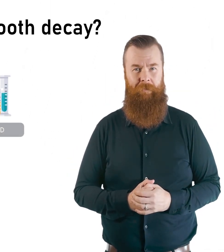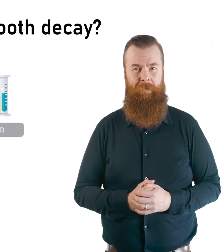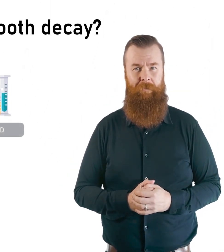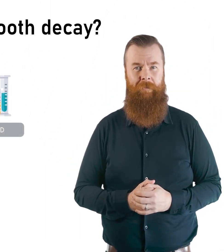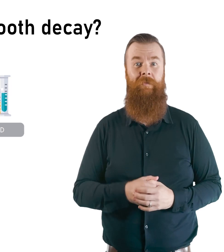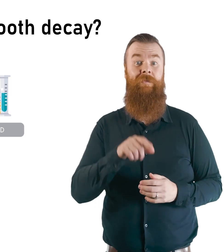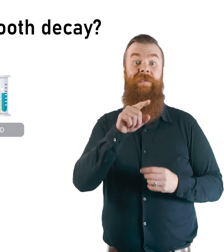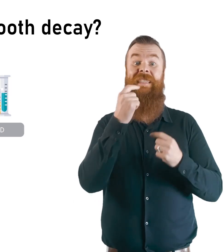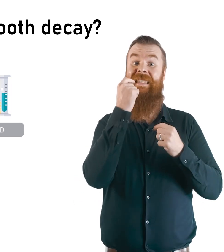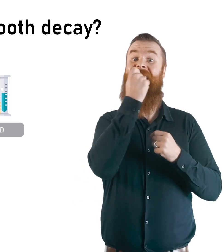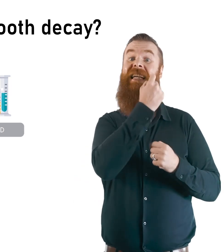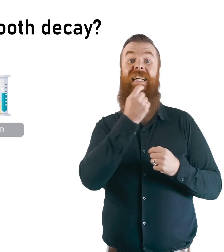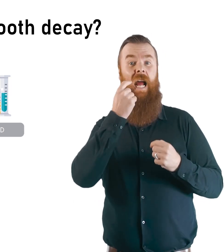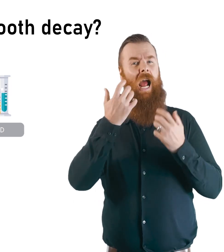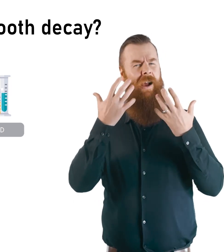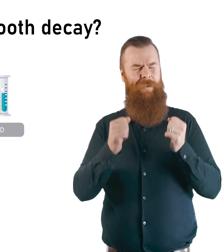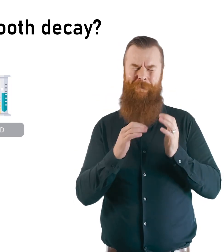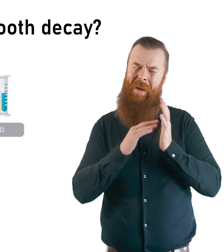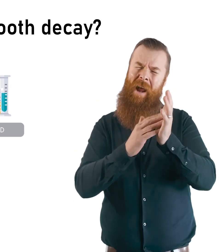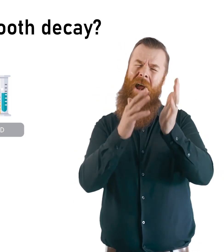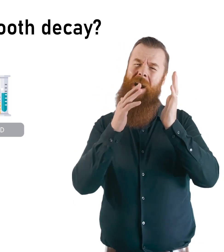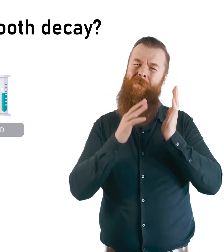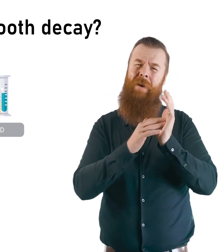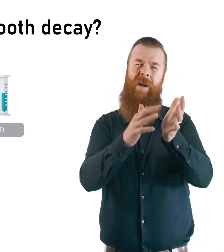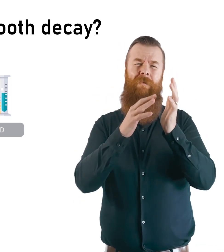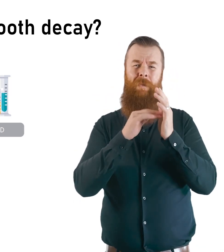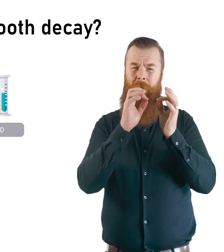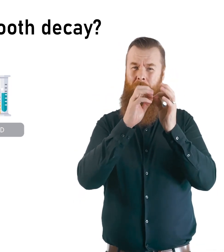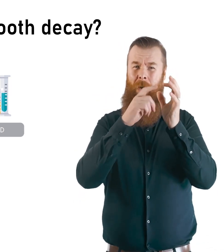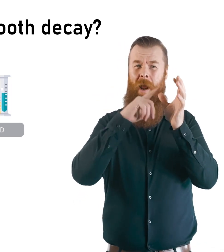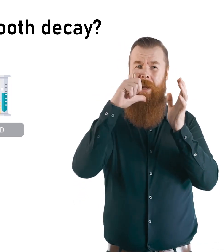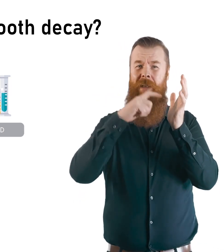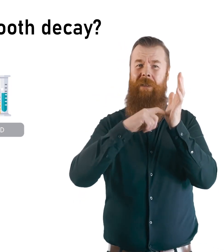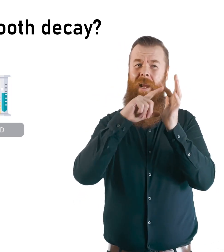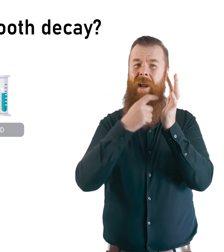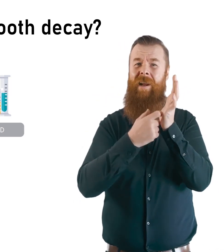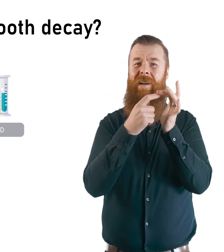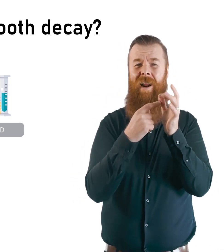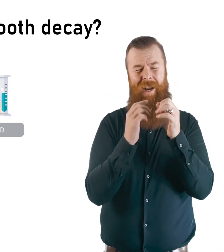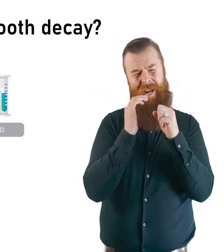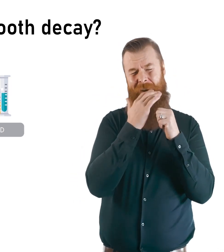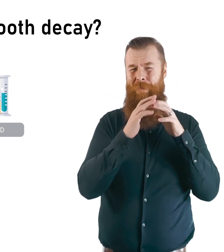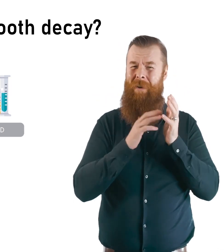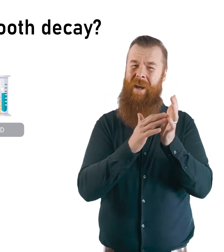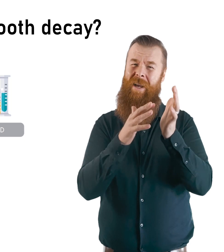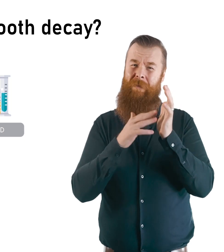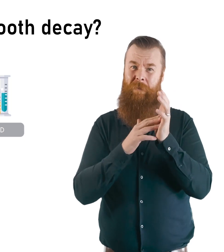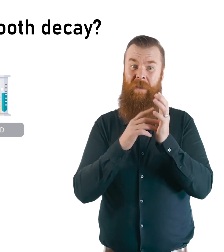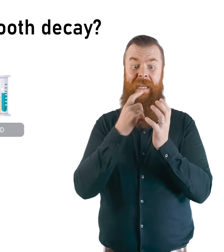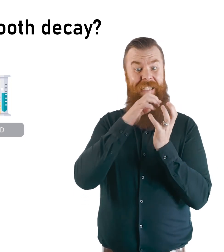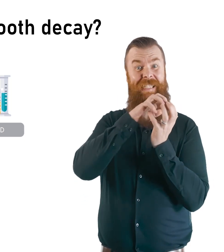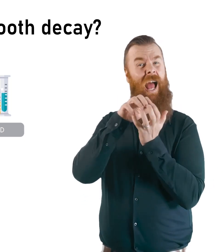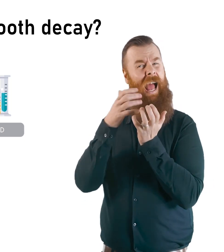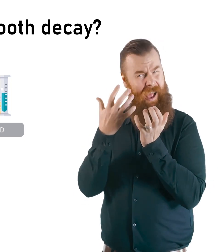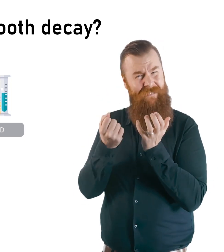Millions of bacteria live in the mouth. These bacteria can form a sticky layer on the teeth called plaque.